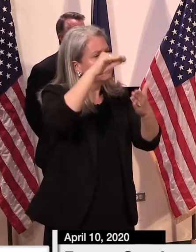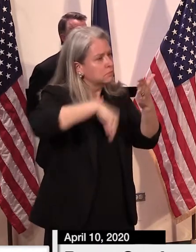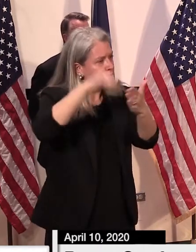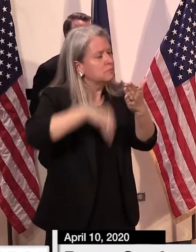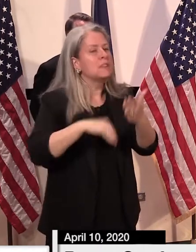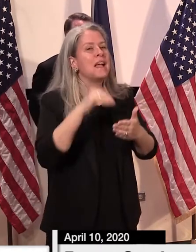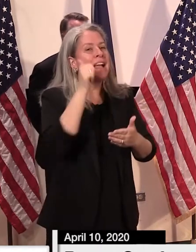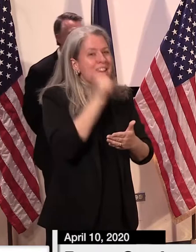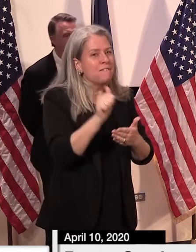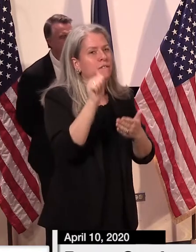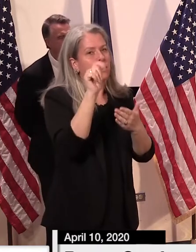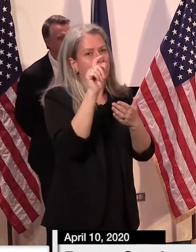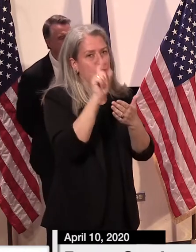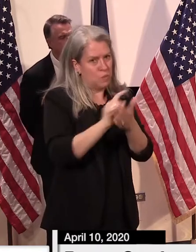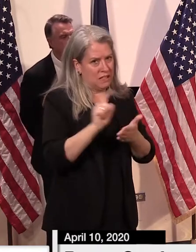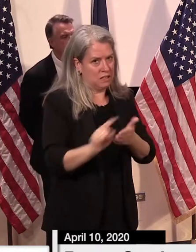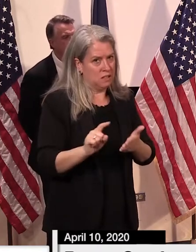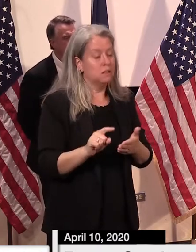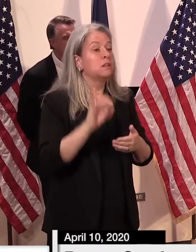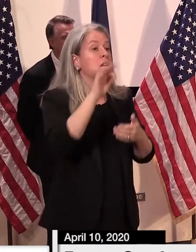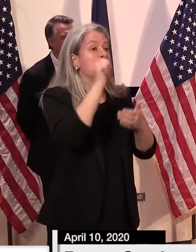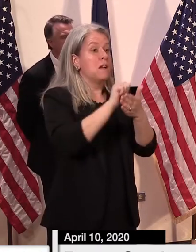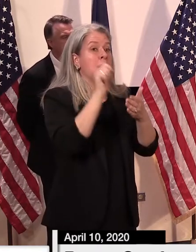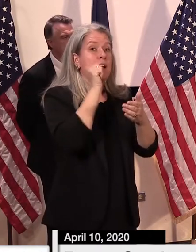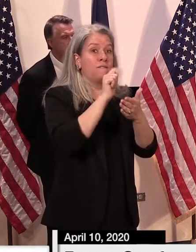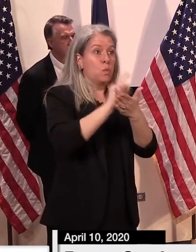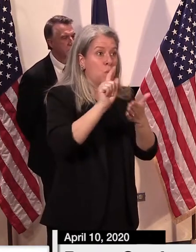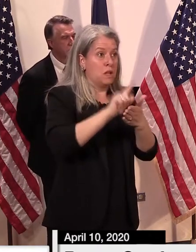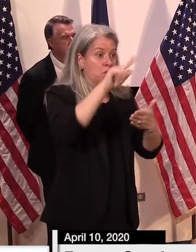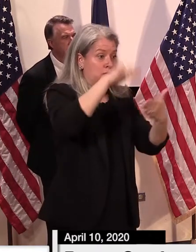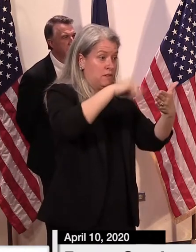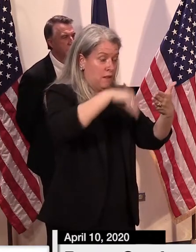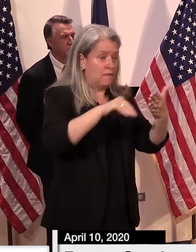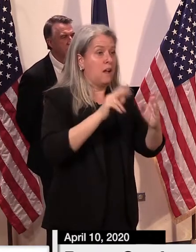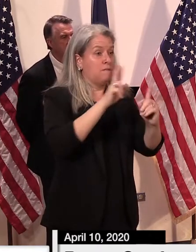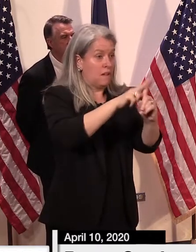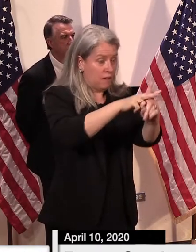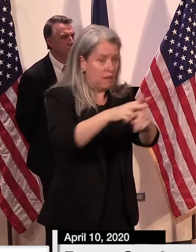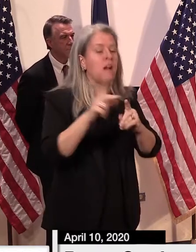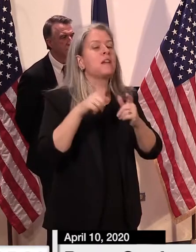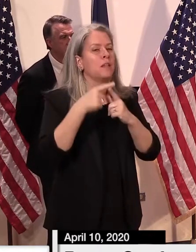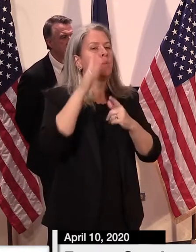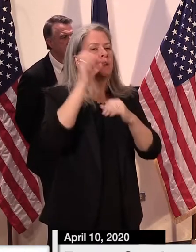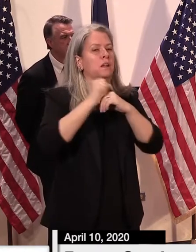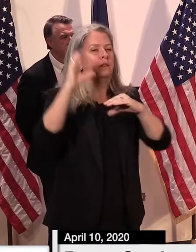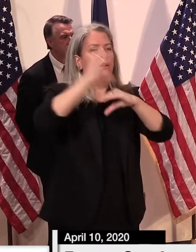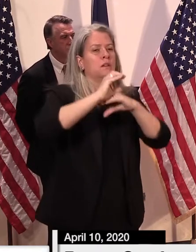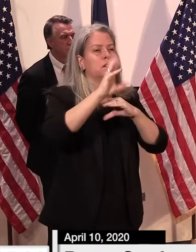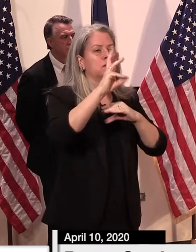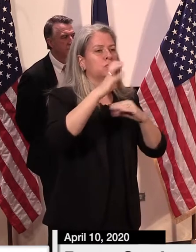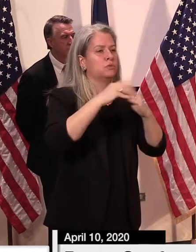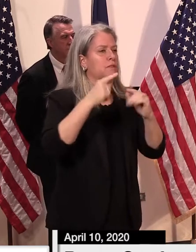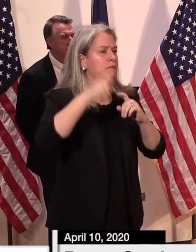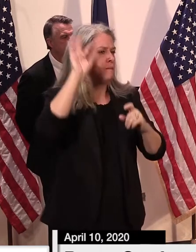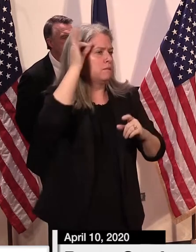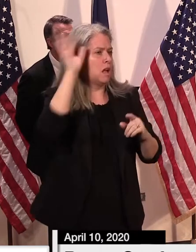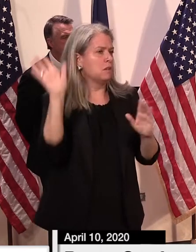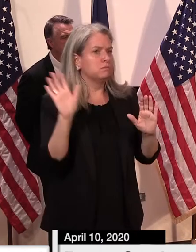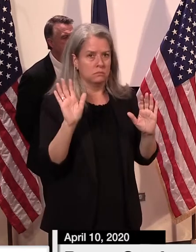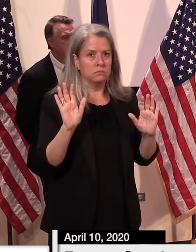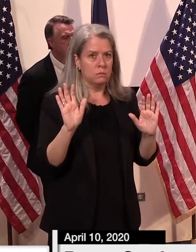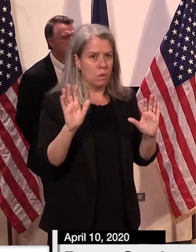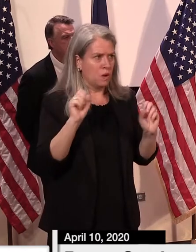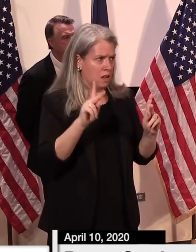your payments and you're getting your benefits. So let me talk a little bit about the different initiatives we have going on right now. Certainly,